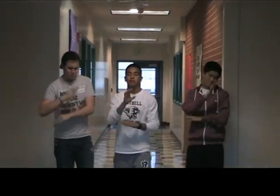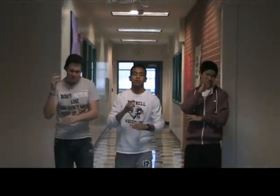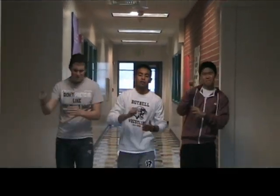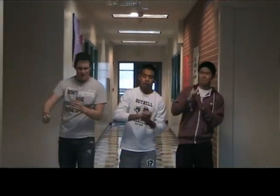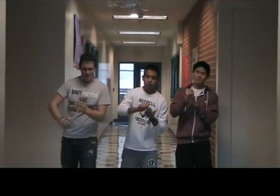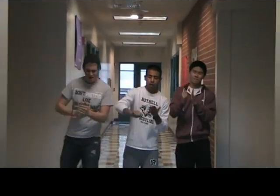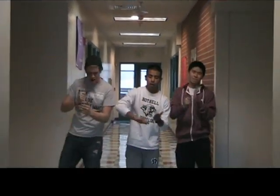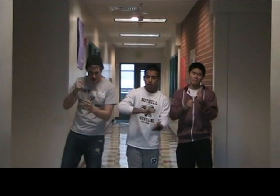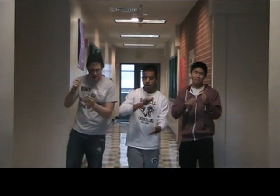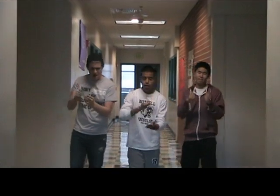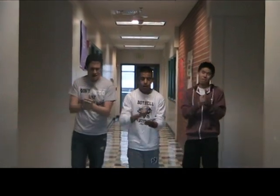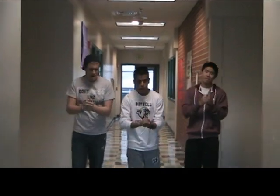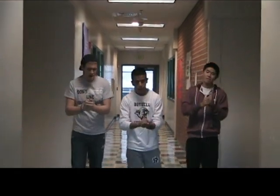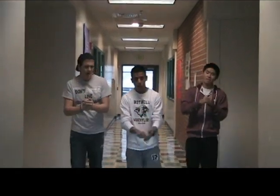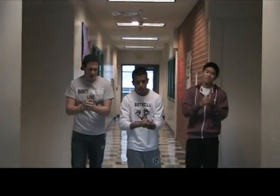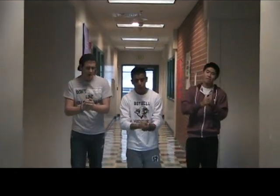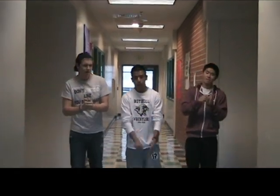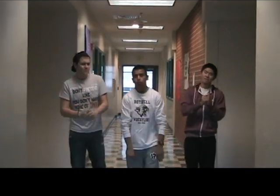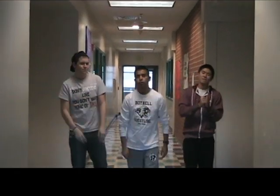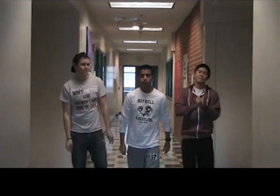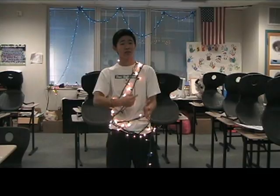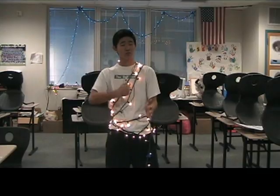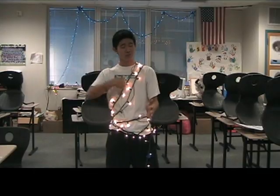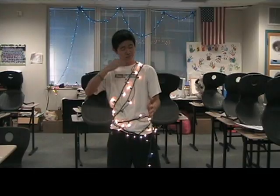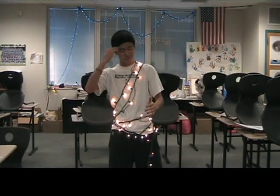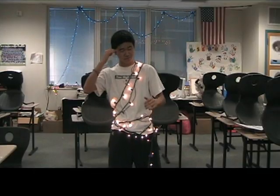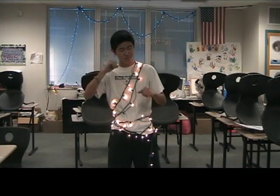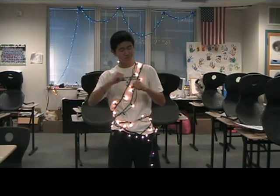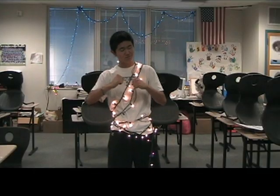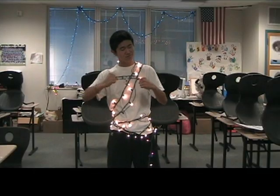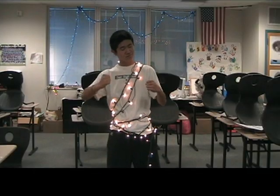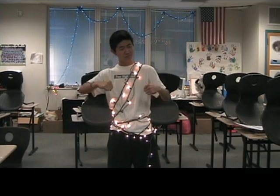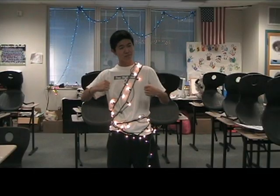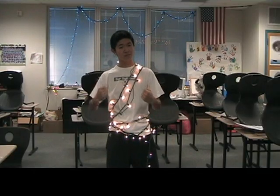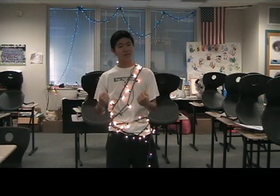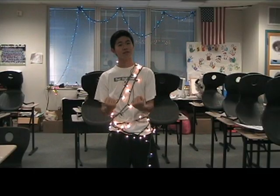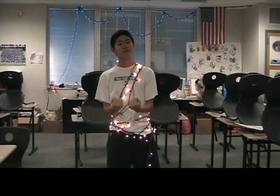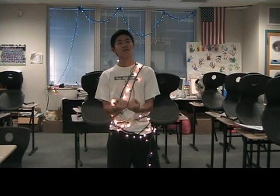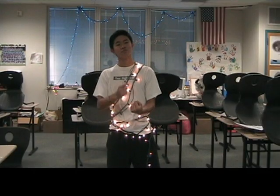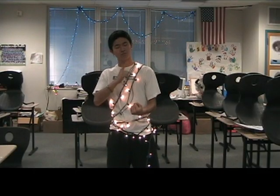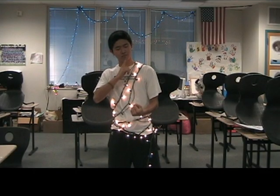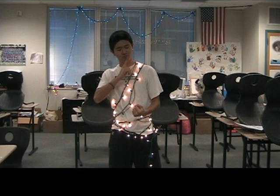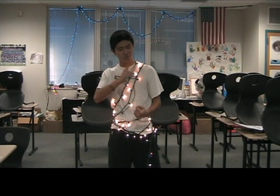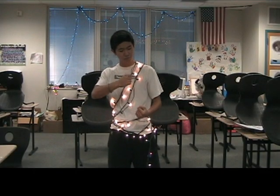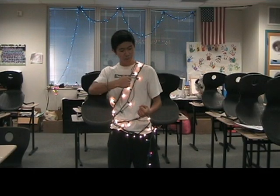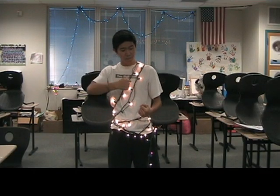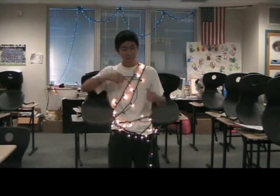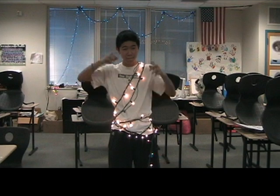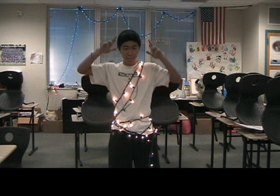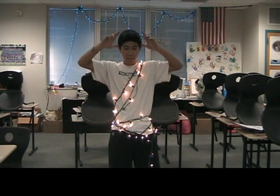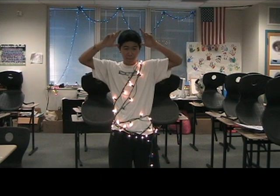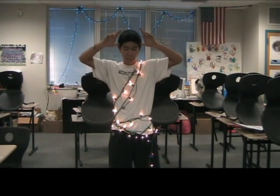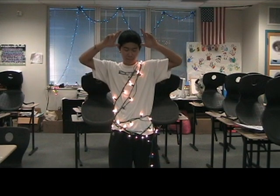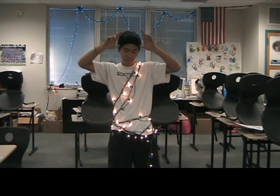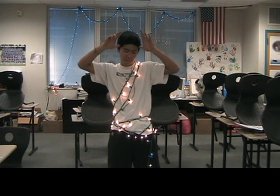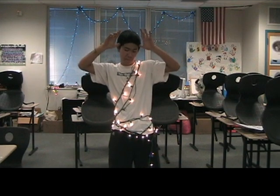it's Christmas time. I know you're out there, I hear your